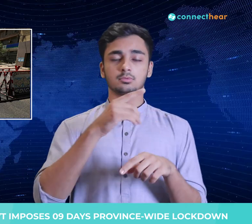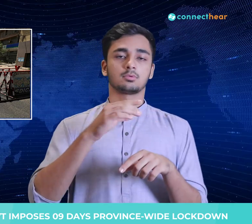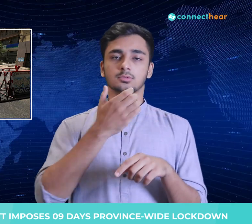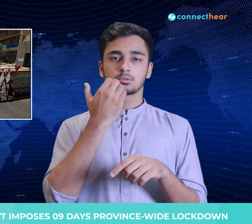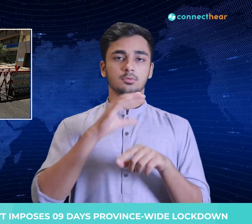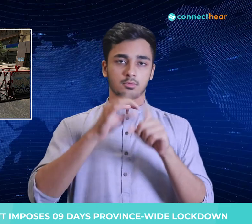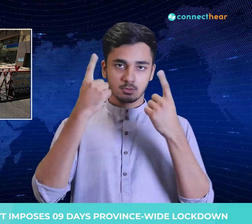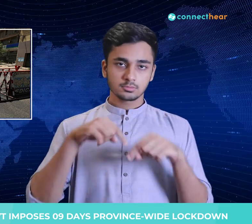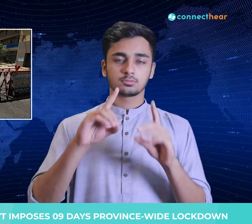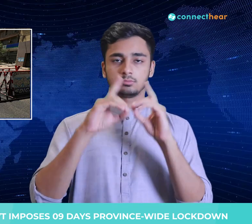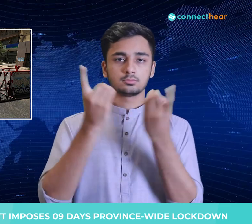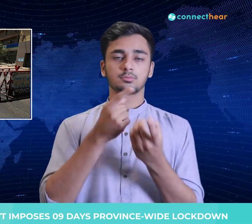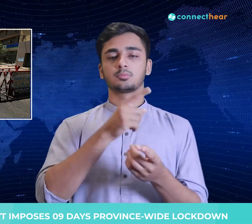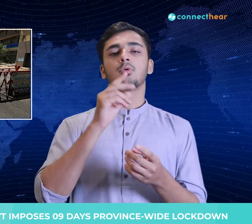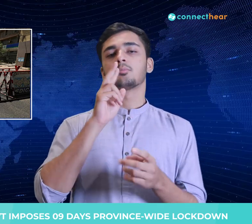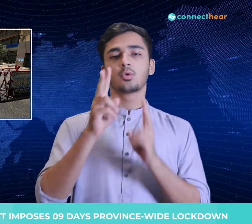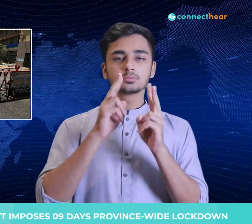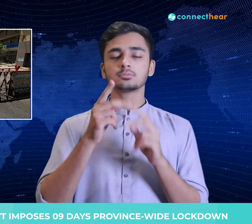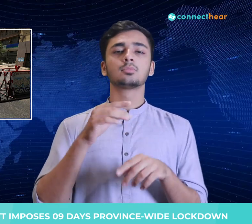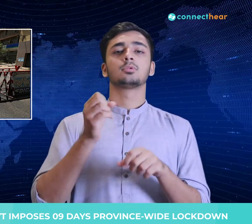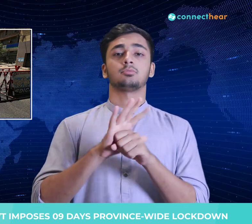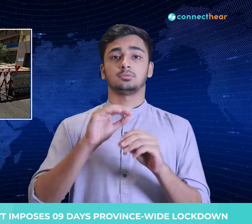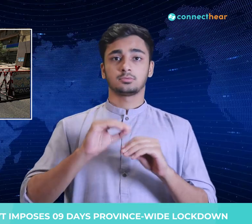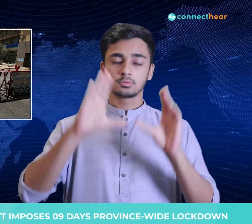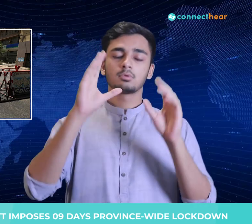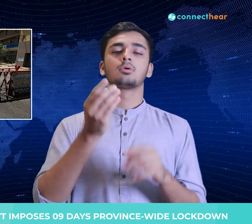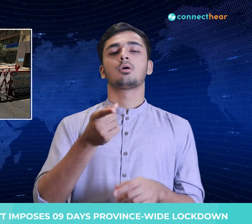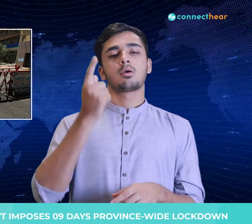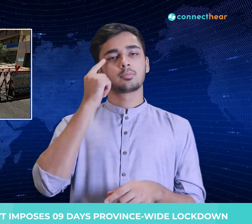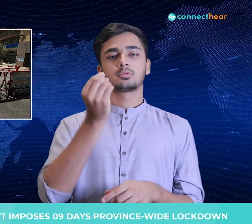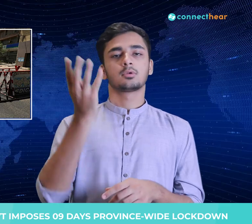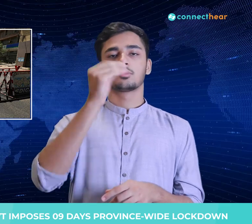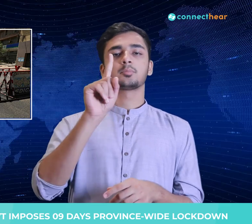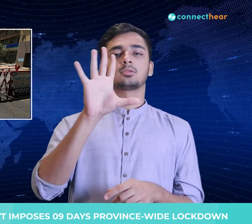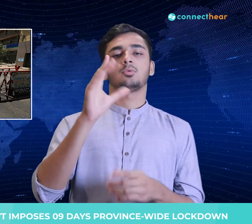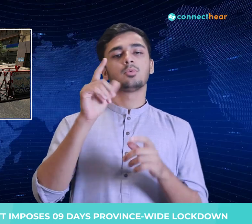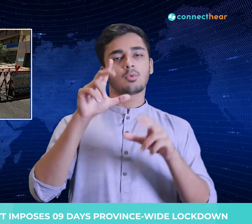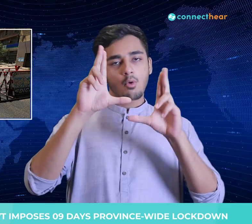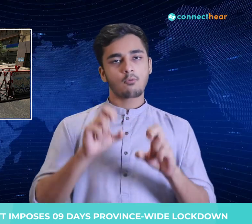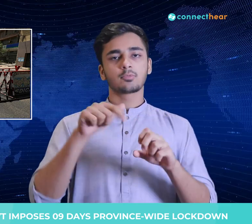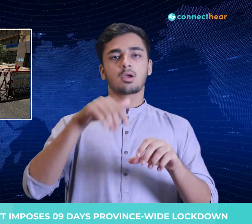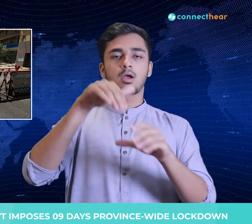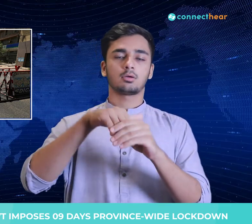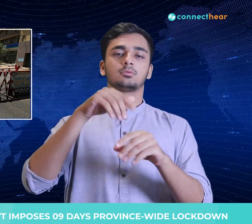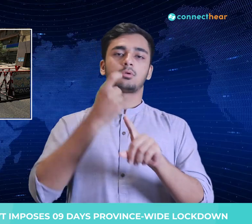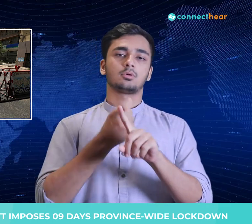in the COVID task force meeting. There should be a complete lockdown in the port city for 15 days, the health department said in its